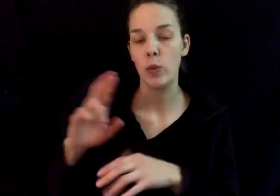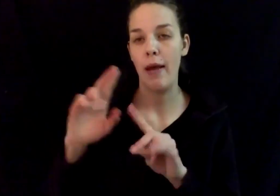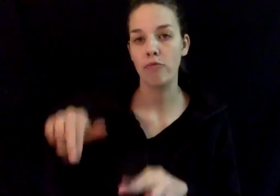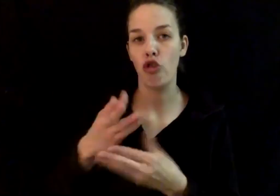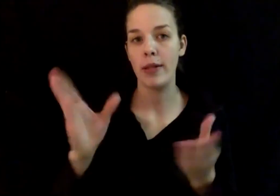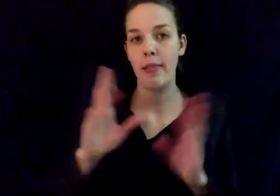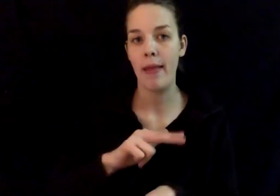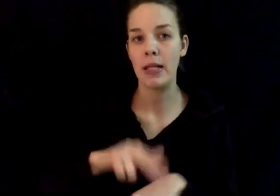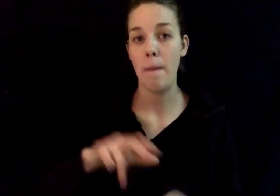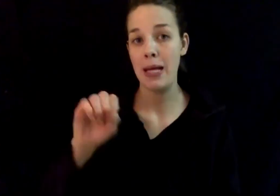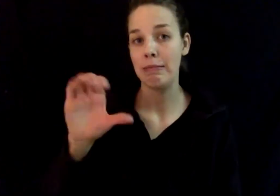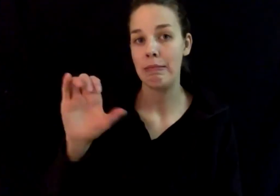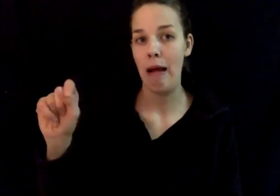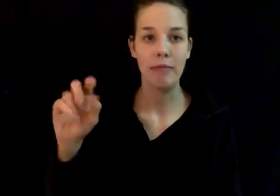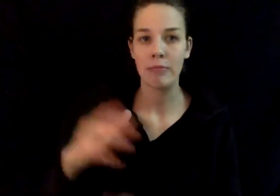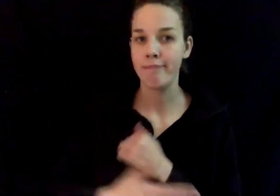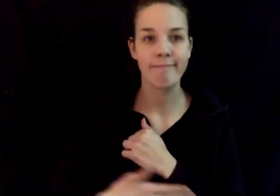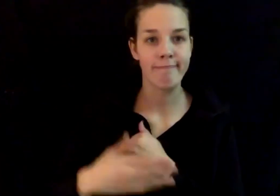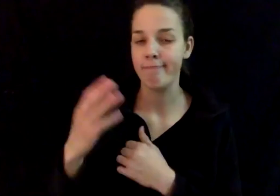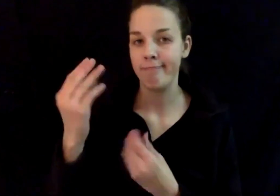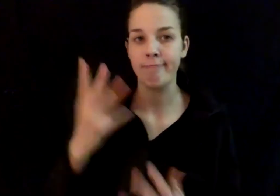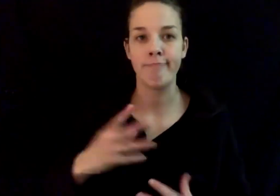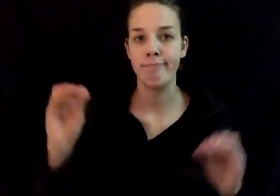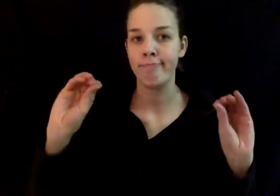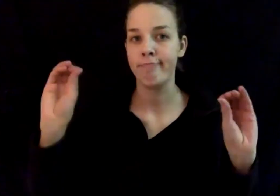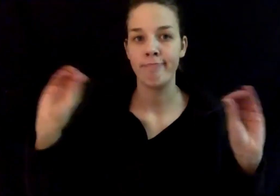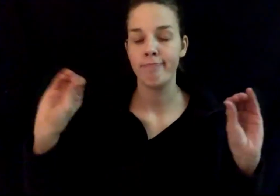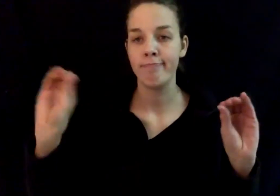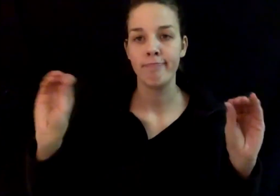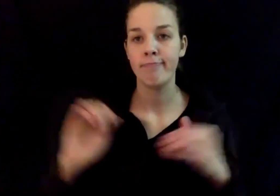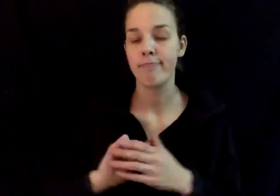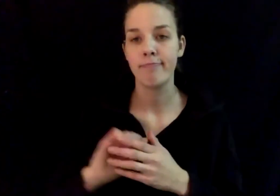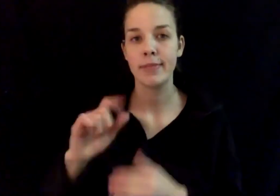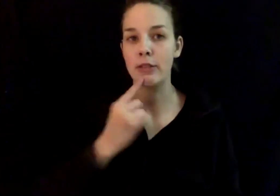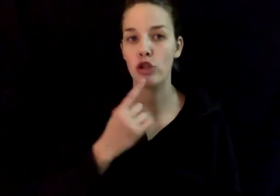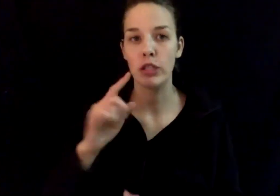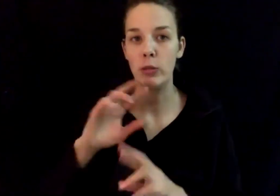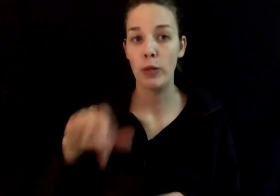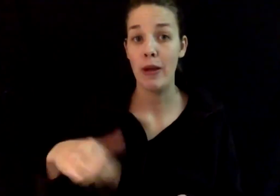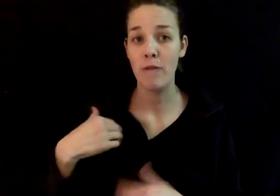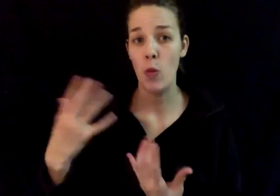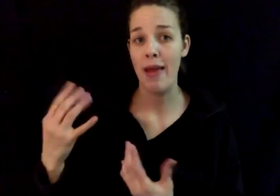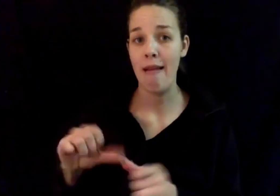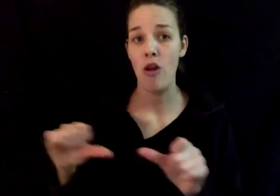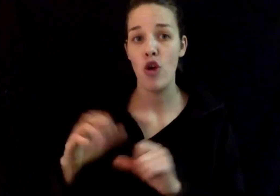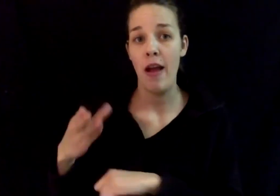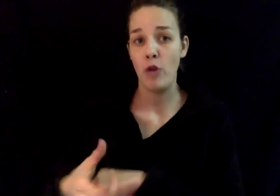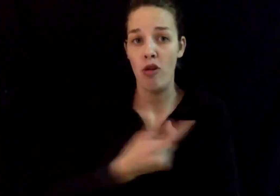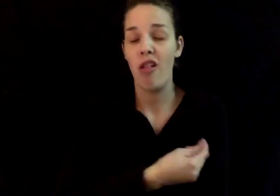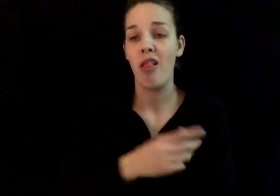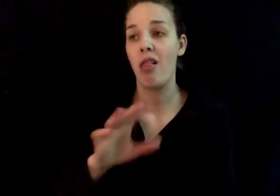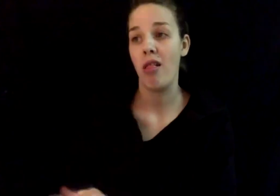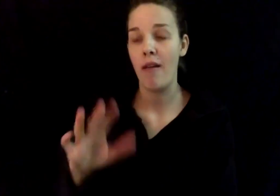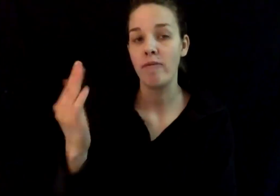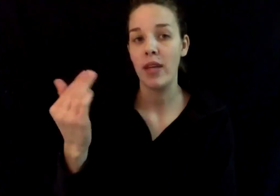in Scott County I've not been advised of any serious reactions. We do have a waiting area after administration. The standard is 15